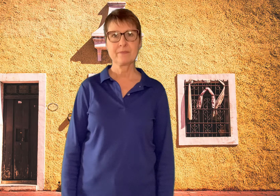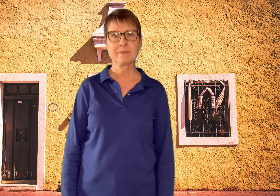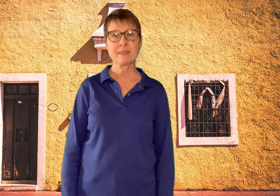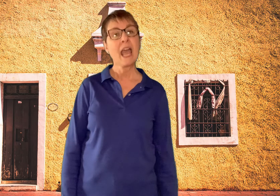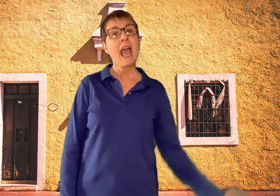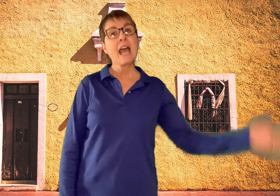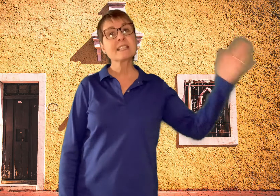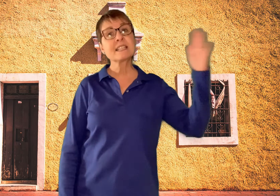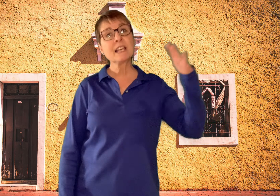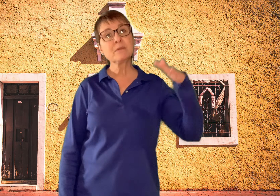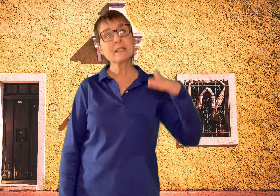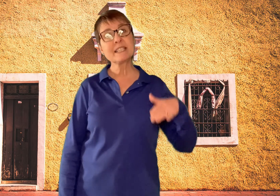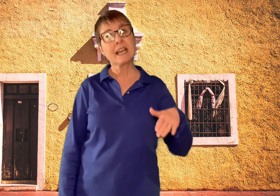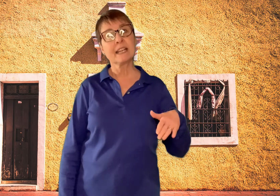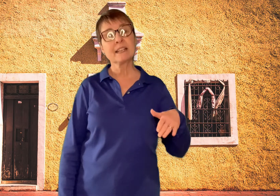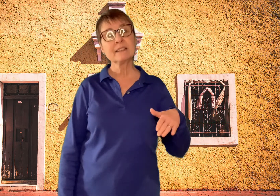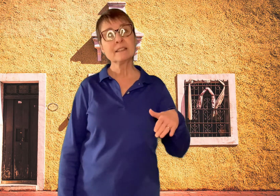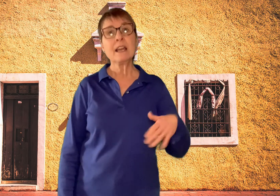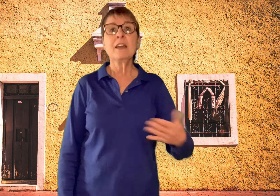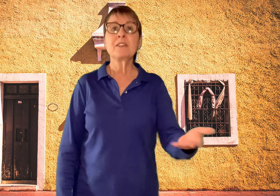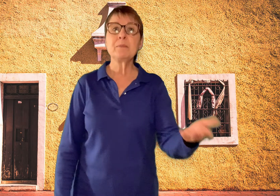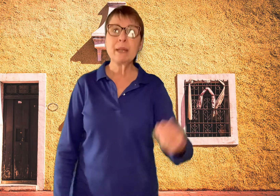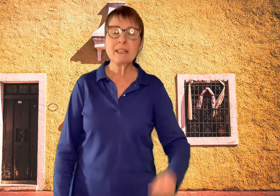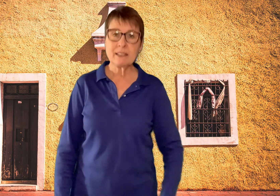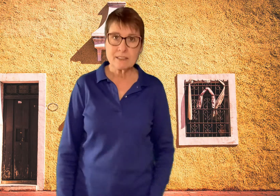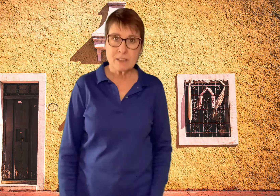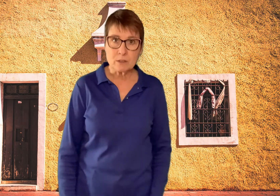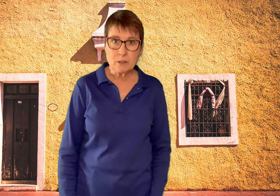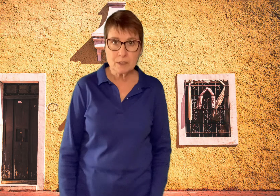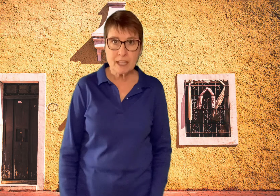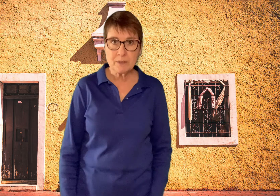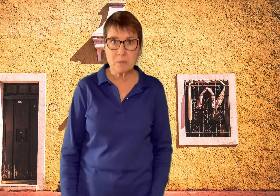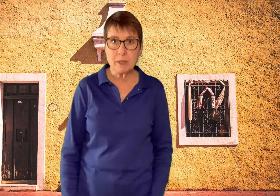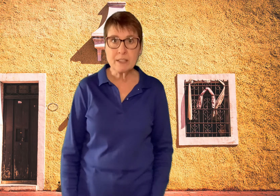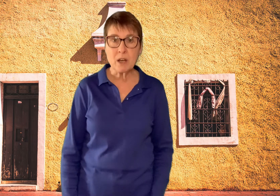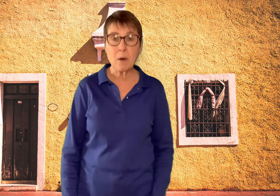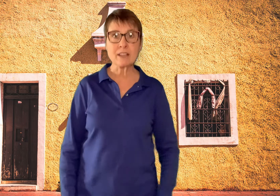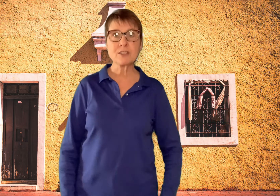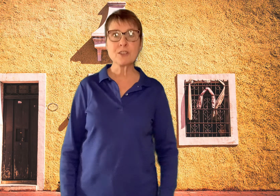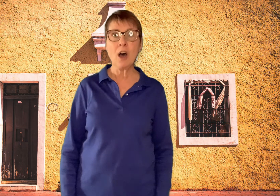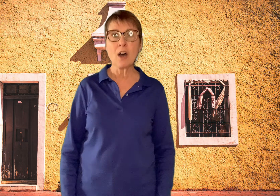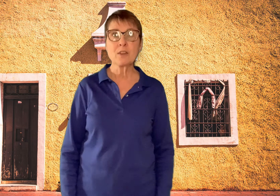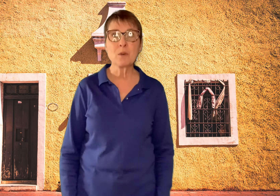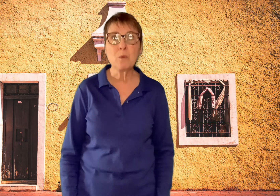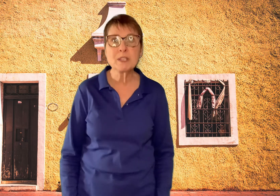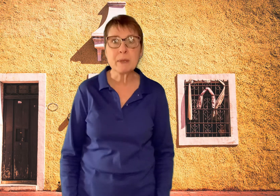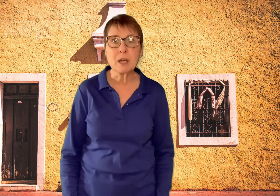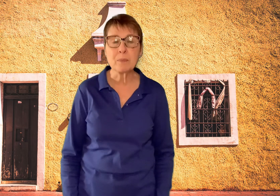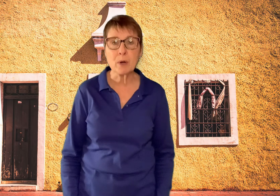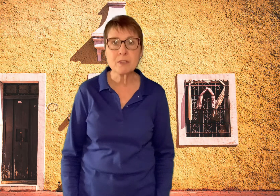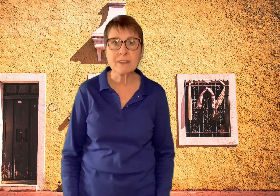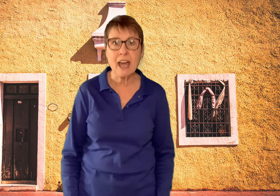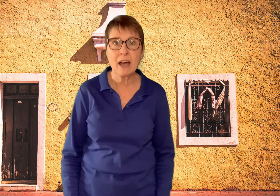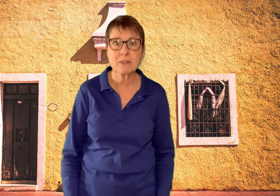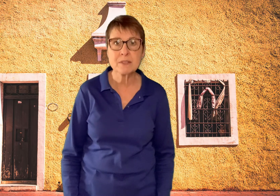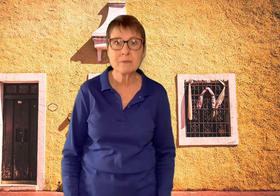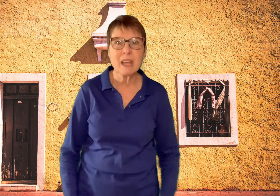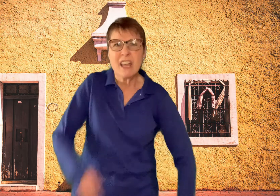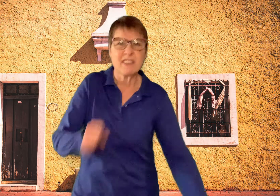As the sun was setting, the bandits looked out the window and saw the woodsmen approaching the house. They